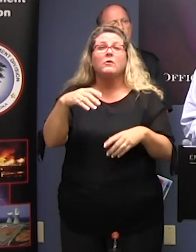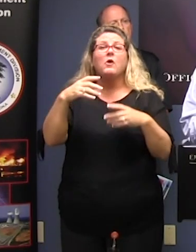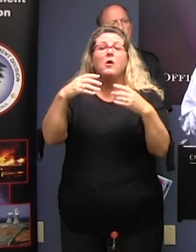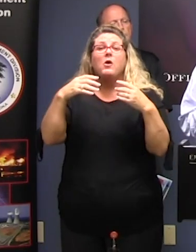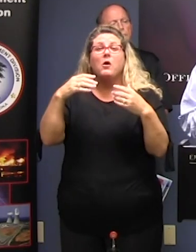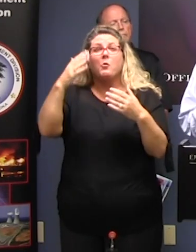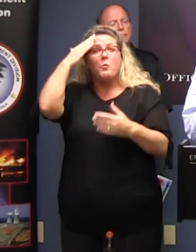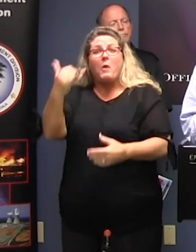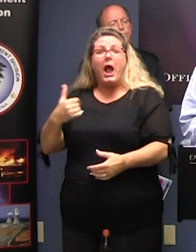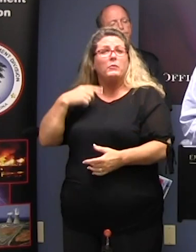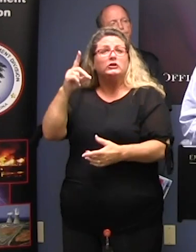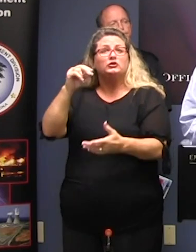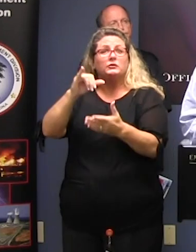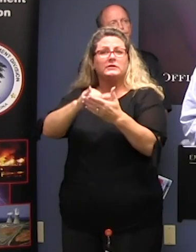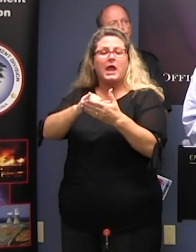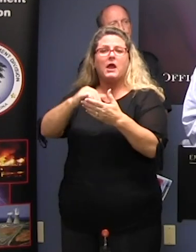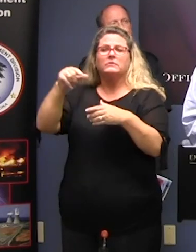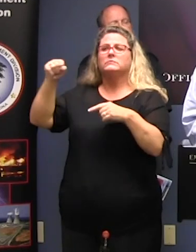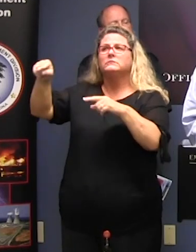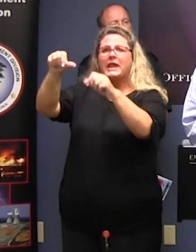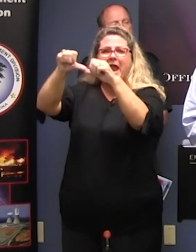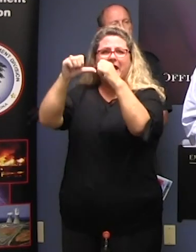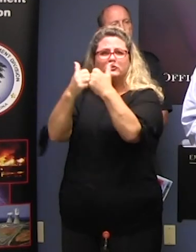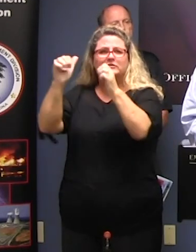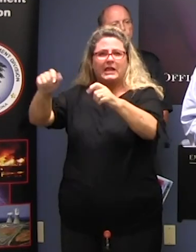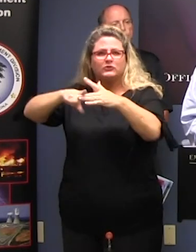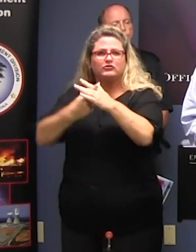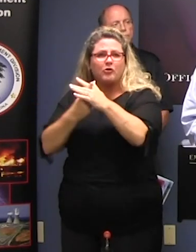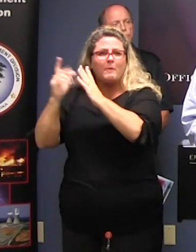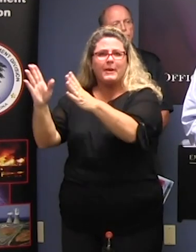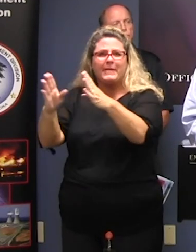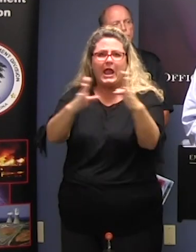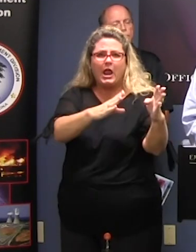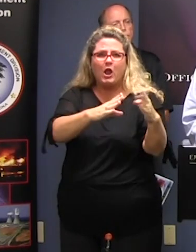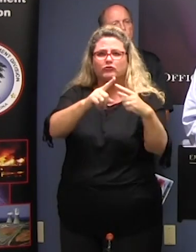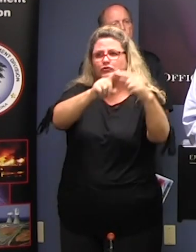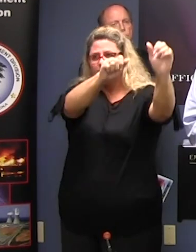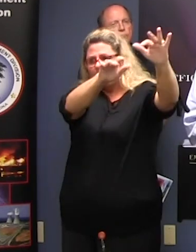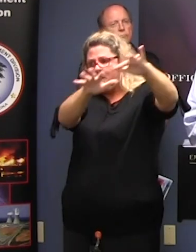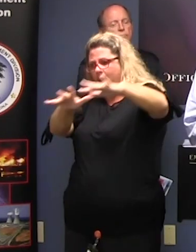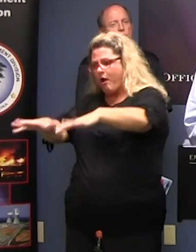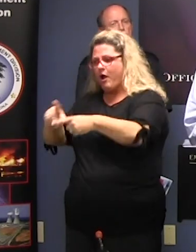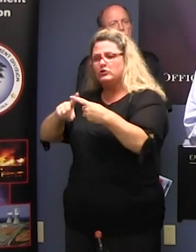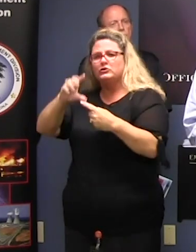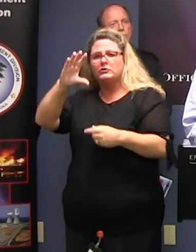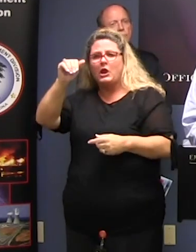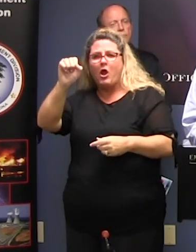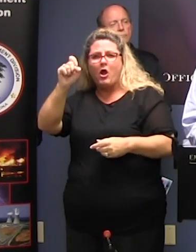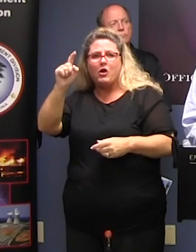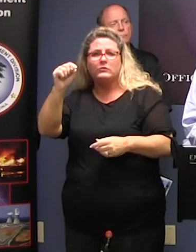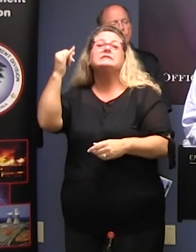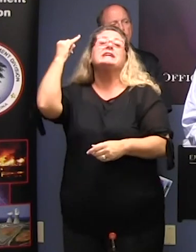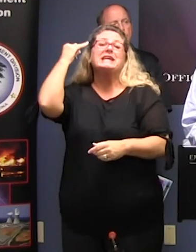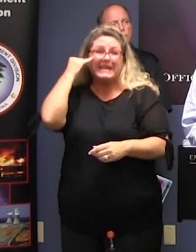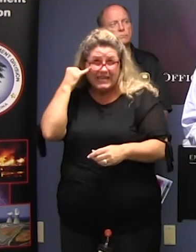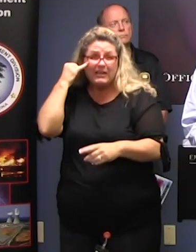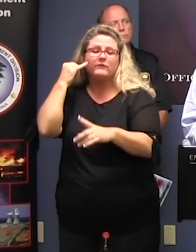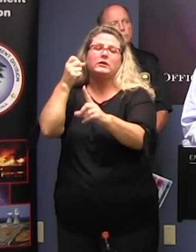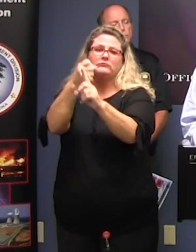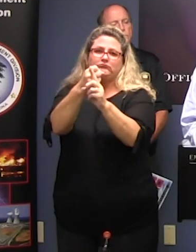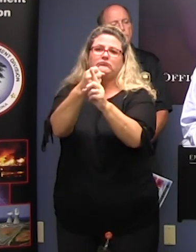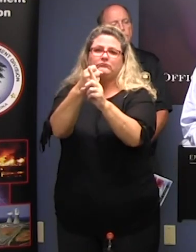agencies to begin mobilizing their assets to get them down to the coast to get ready if and when the hurricane